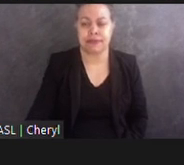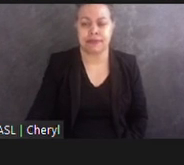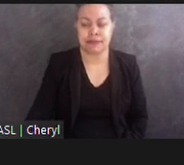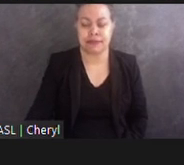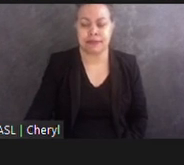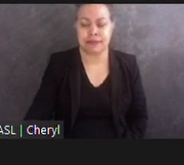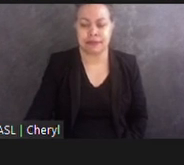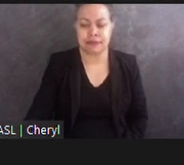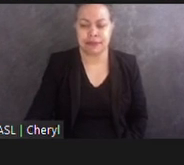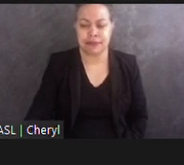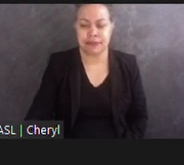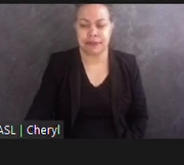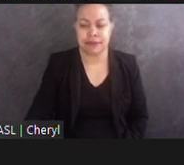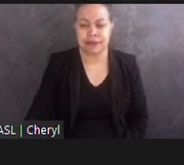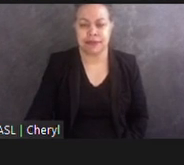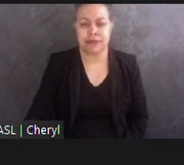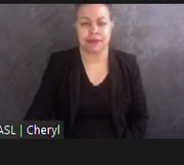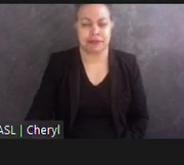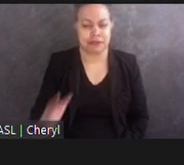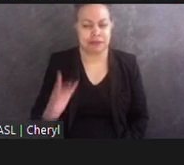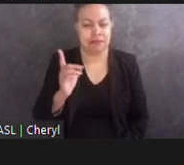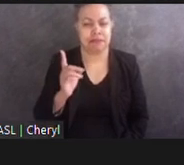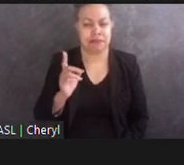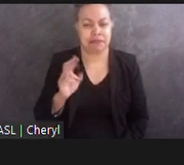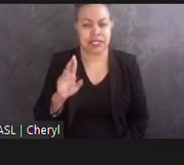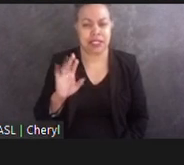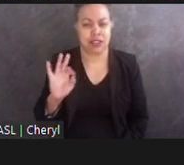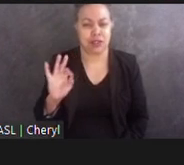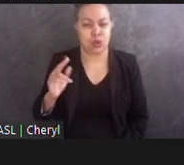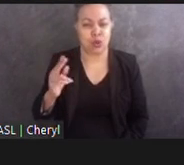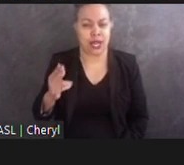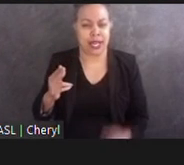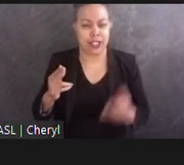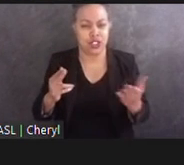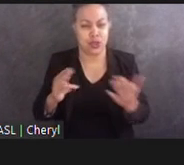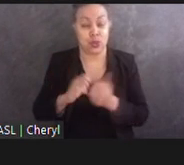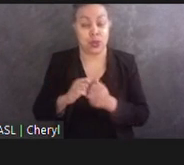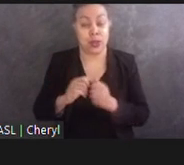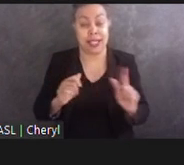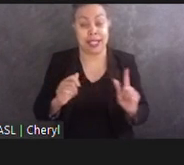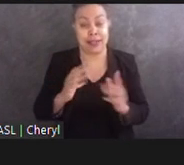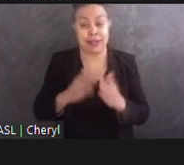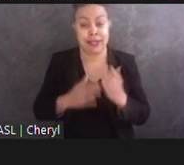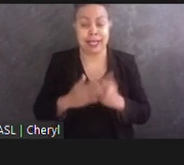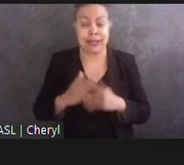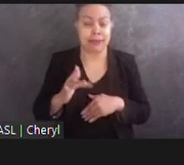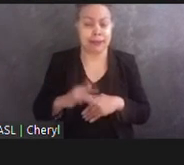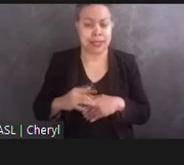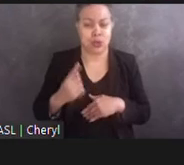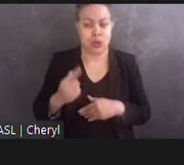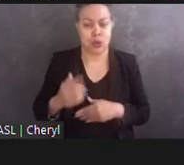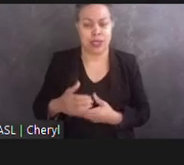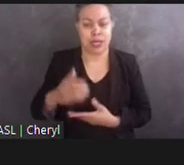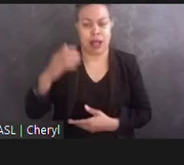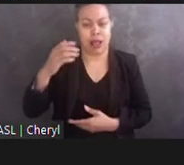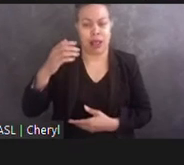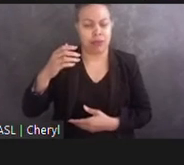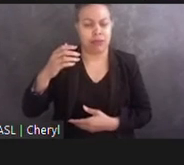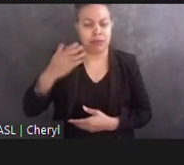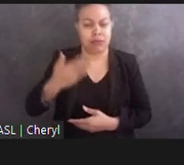This is Dr. Fogel Hatch. With her left hand, she is touching one of the columns in the memorial. With her right hand,